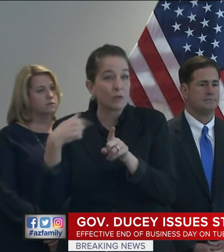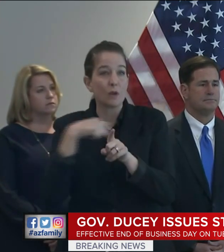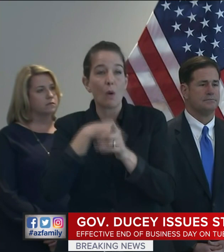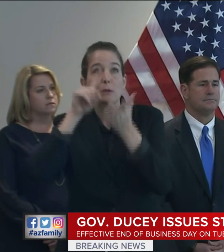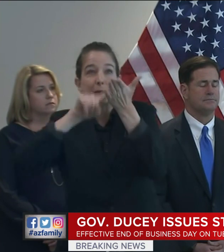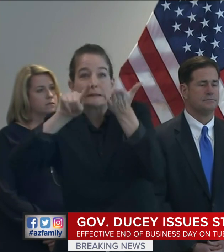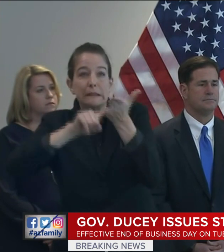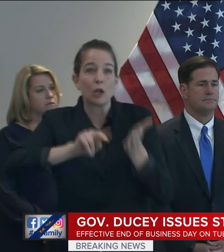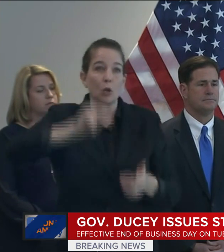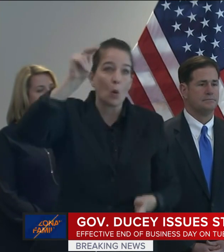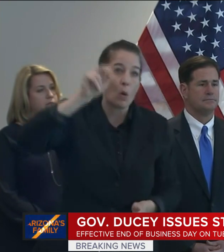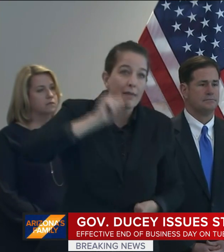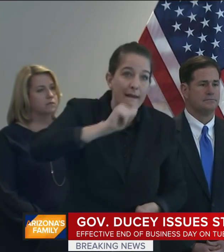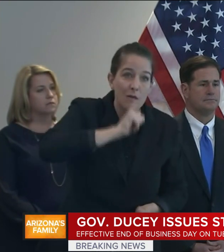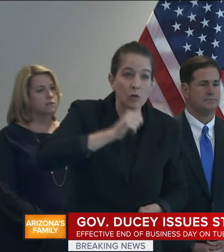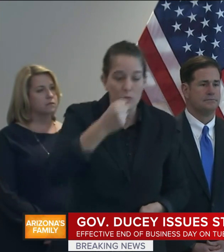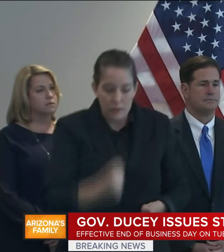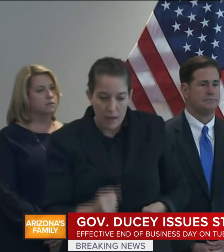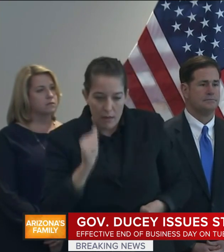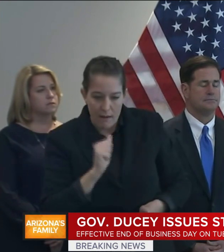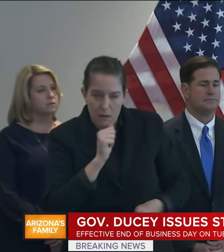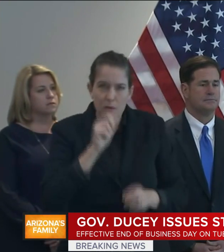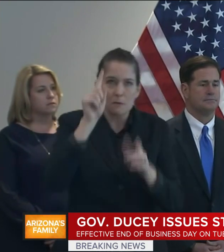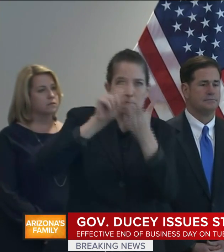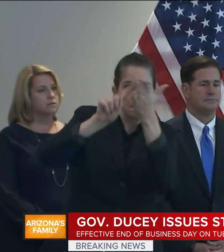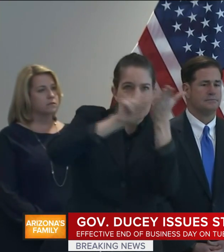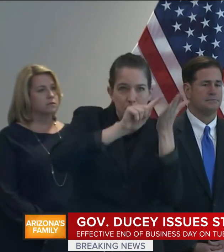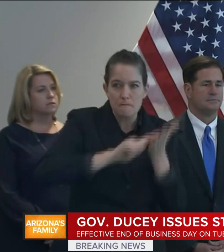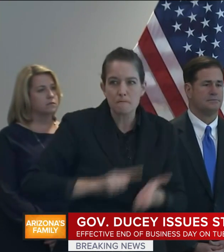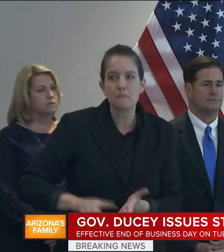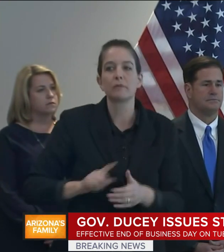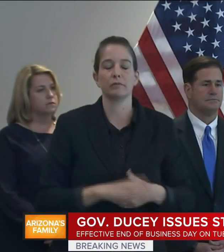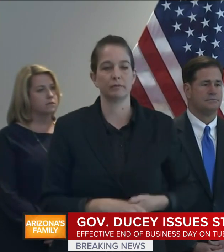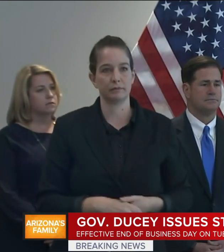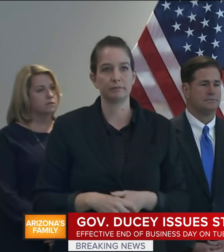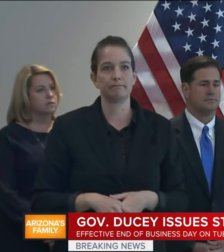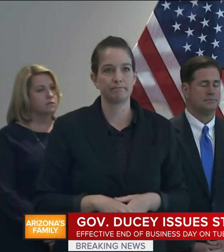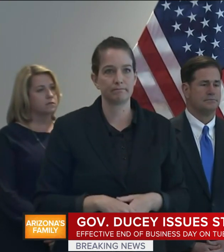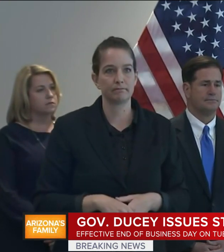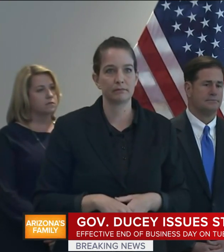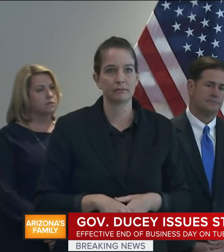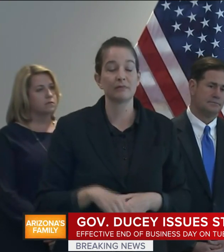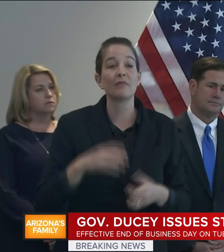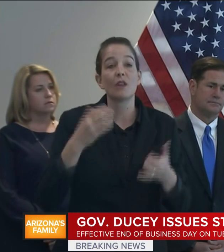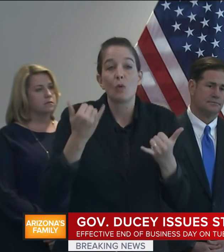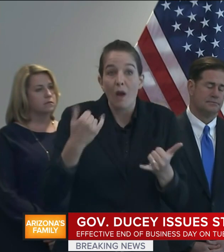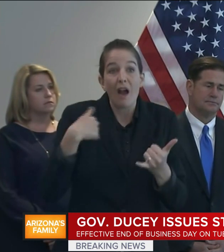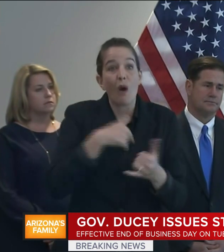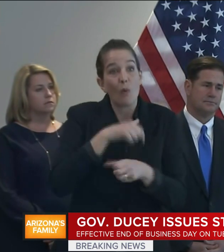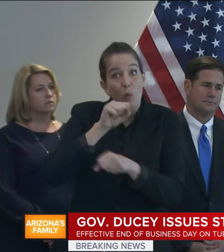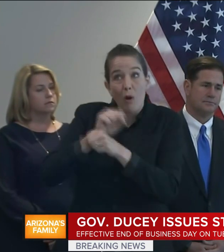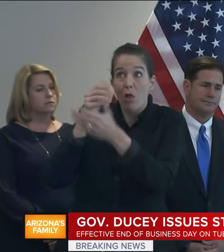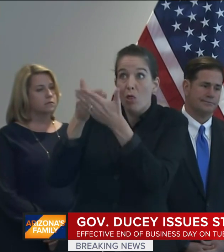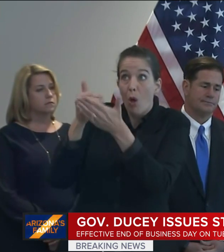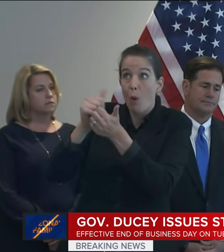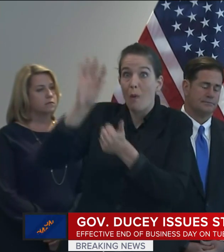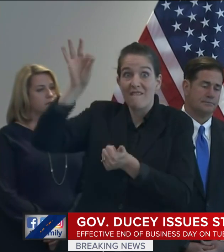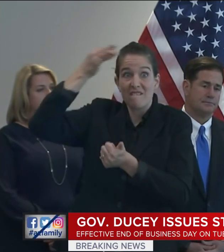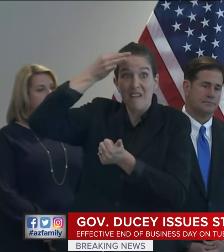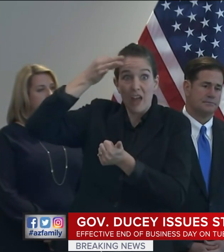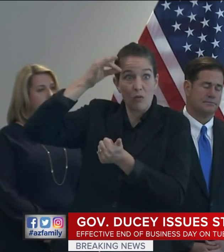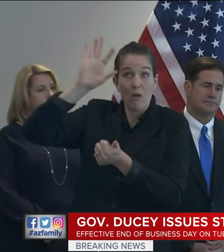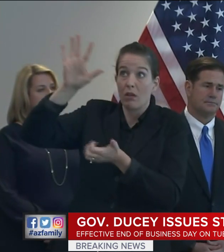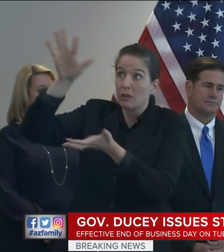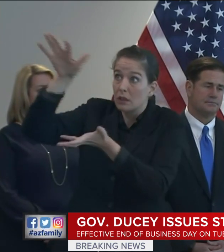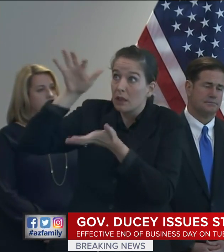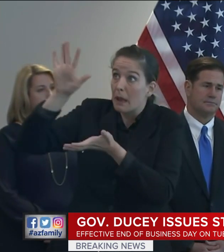professionals, and with federal and state legislation to provide economic relief for Arizonans during these challenging times, as well